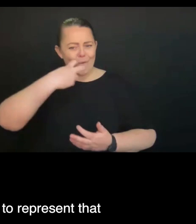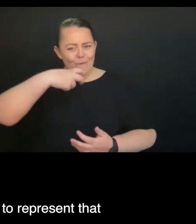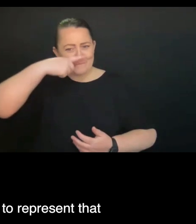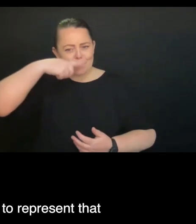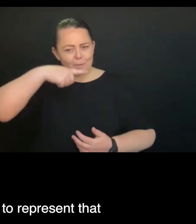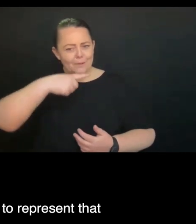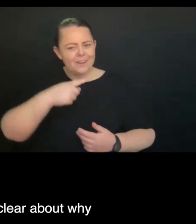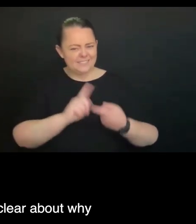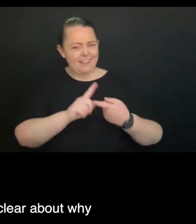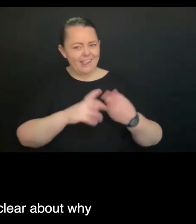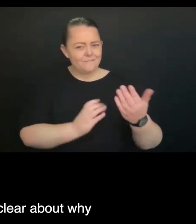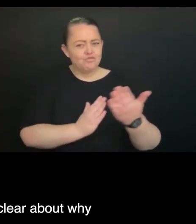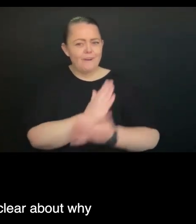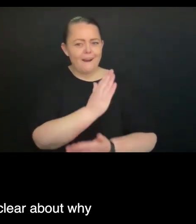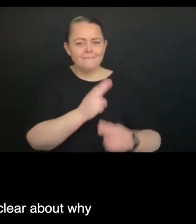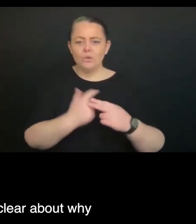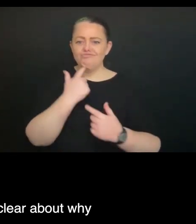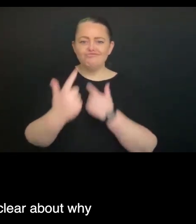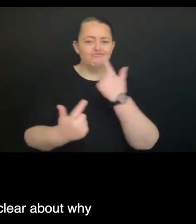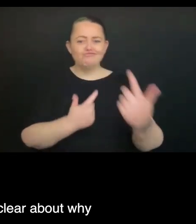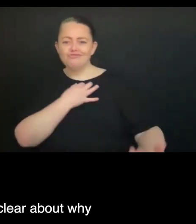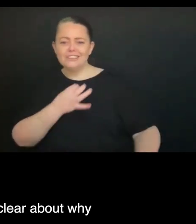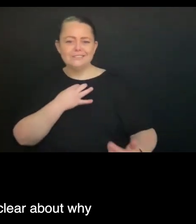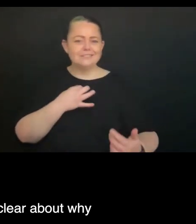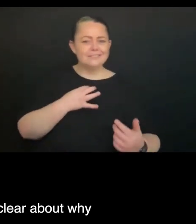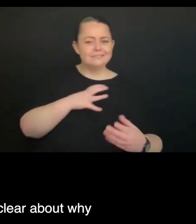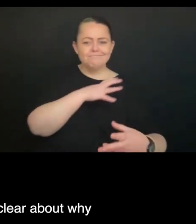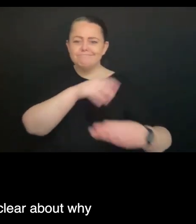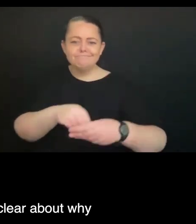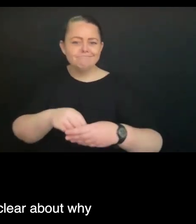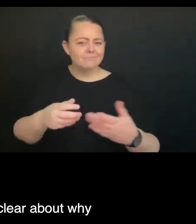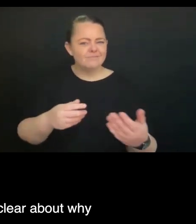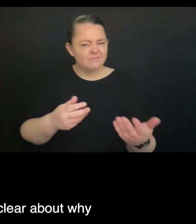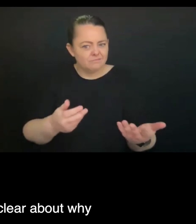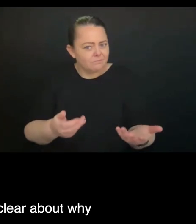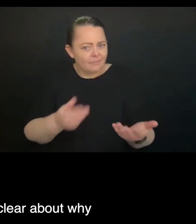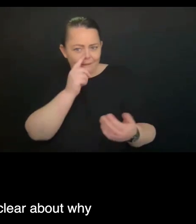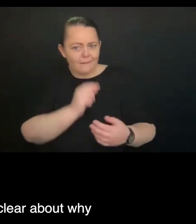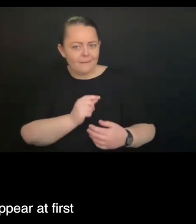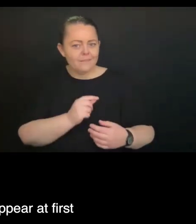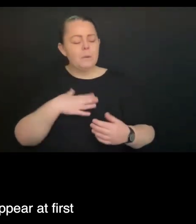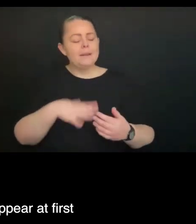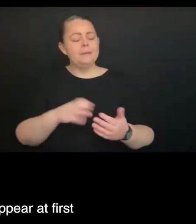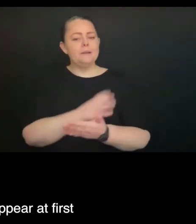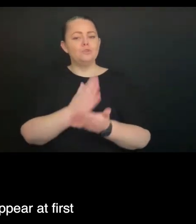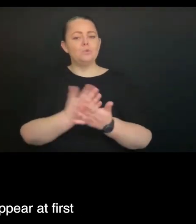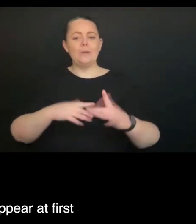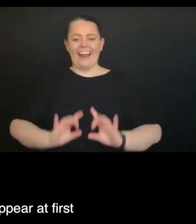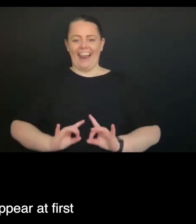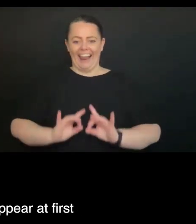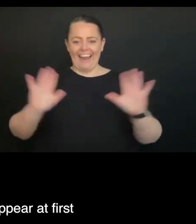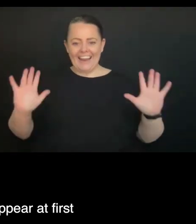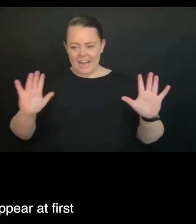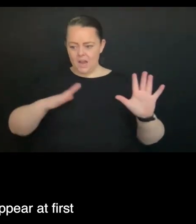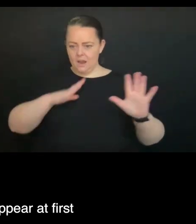to be able to represent that to the Commission, to be really clear about why, you know, you're facilitating